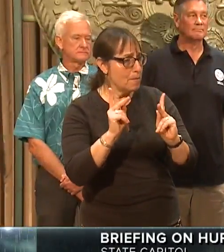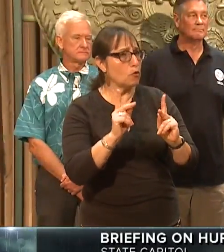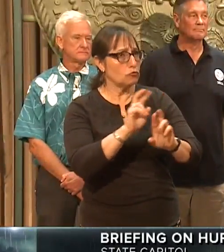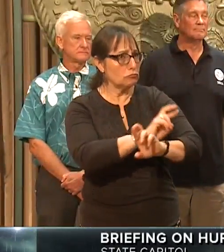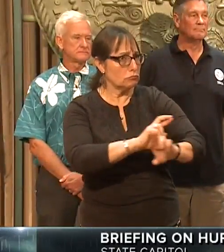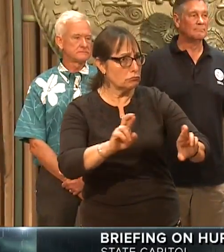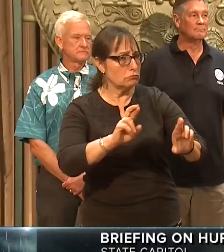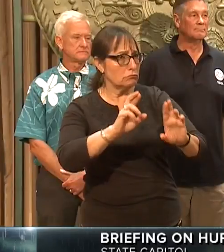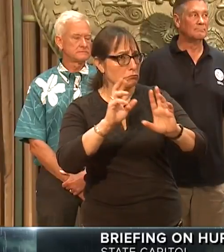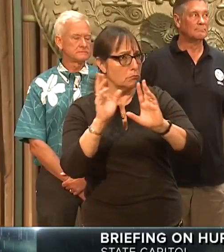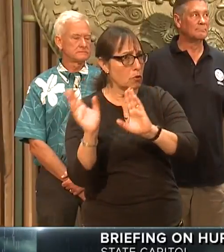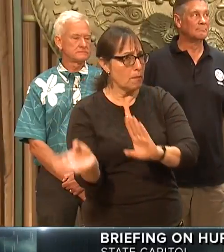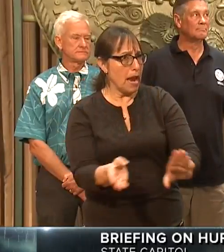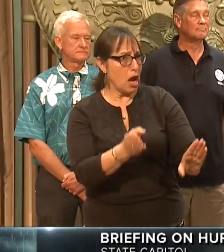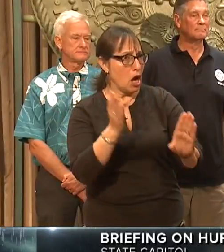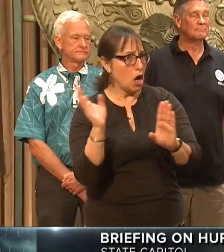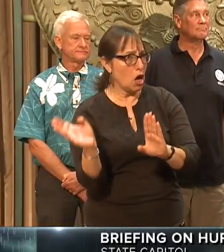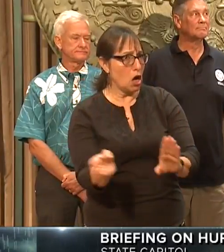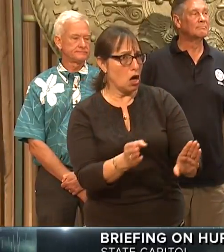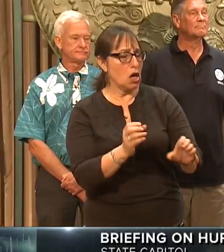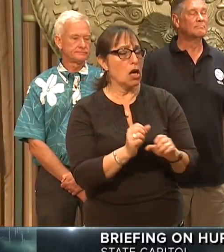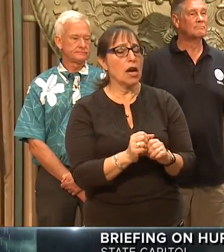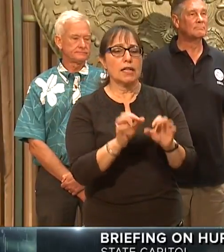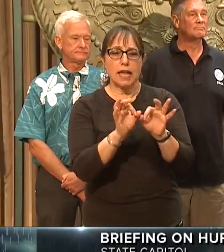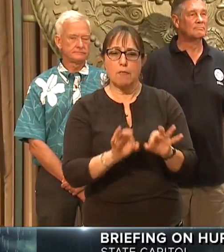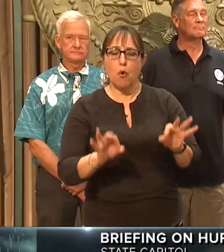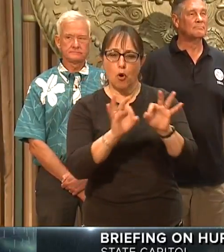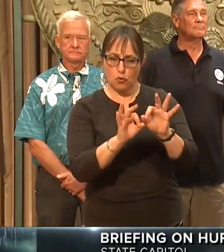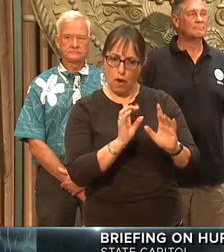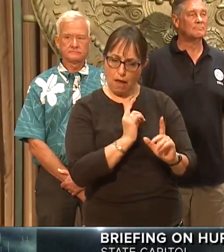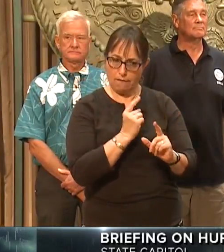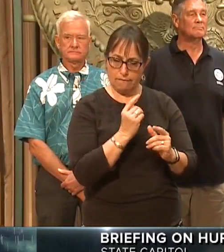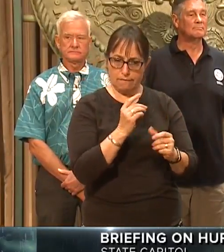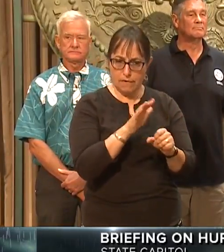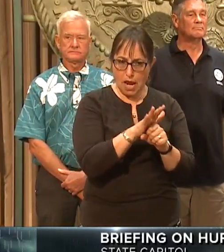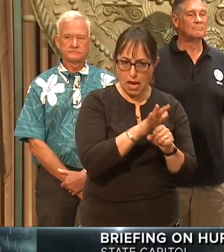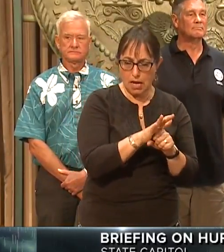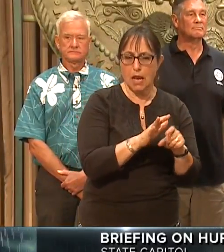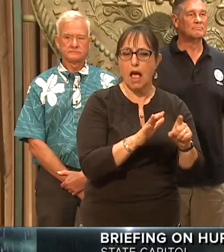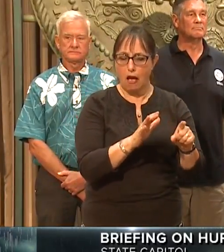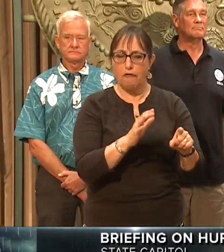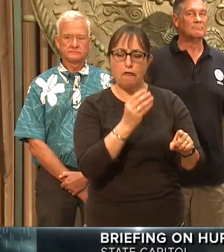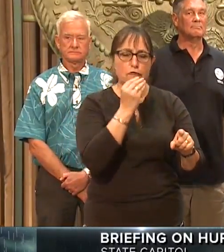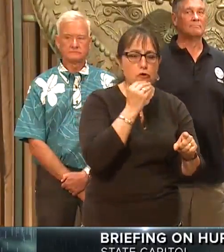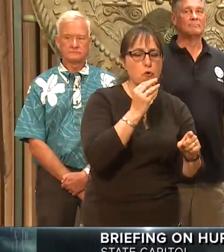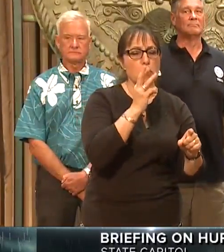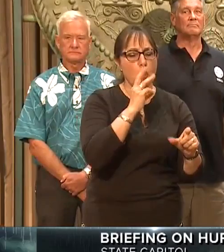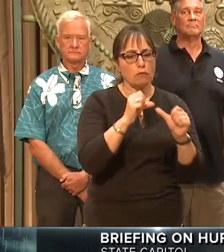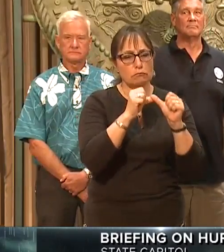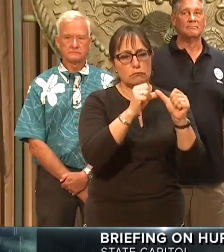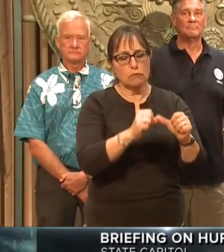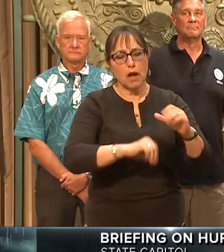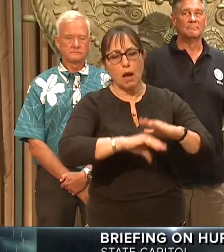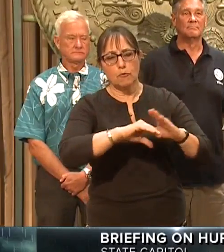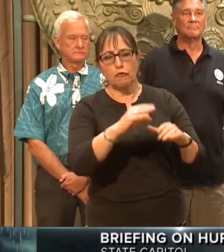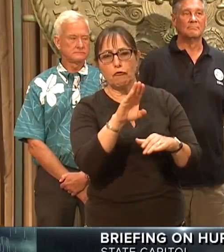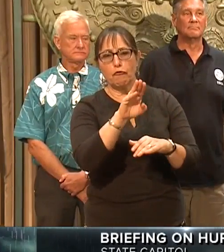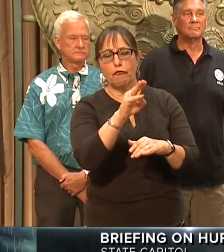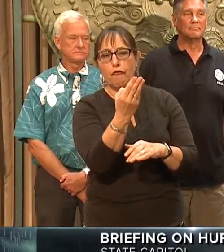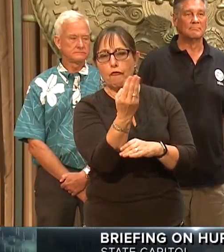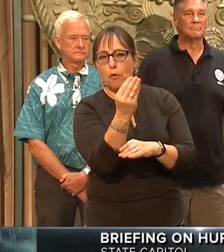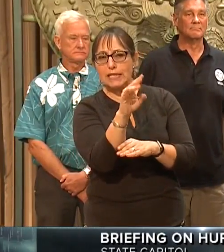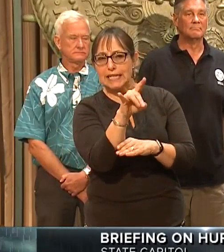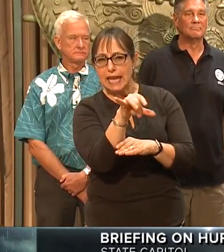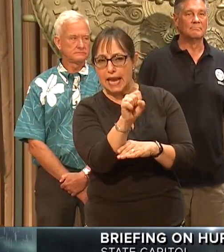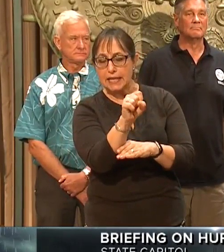me have stated time and time again, it's important that you have the appropriate amount of supplies. 14 days of food and water is critical. We're asking